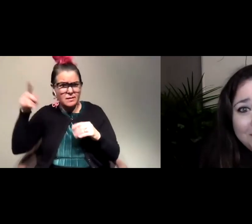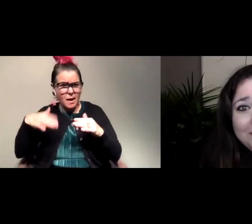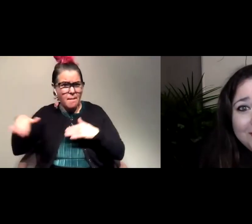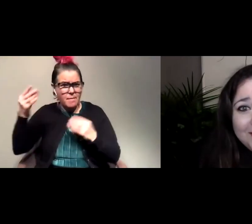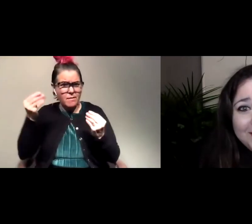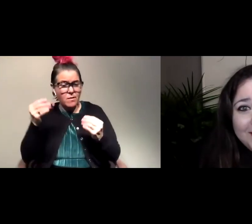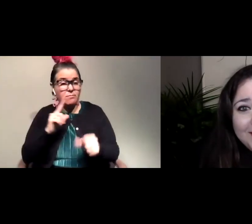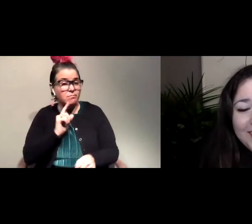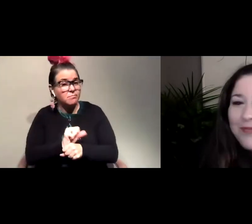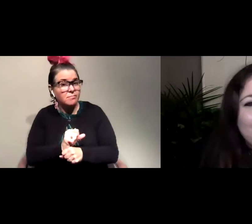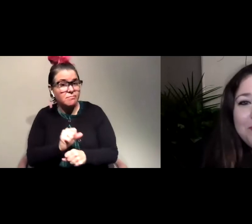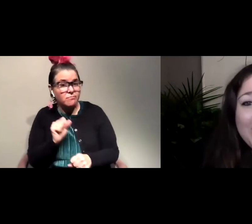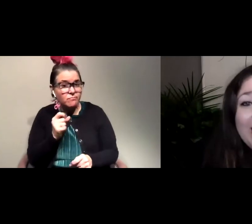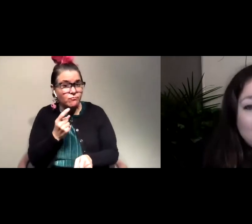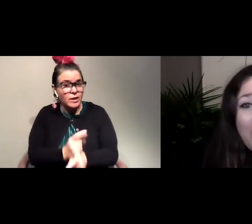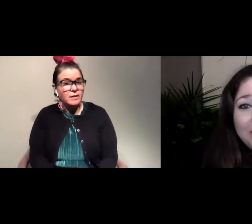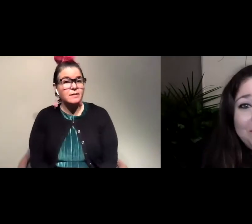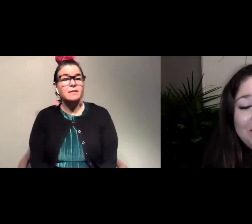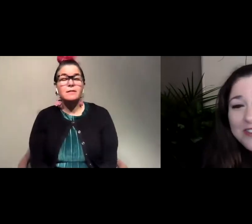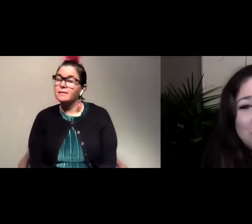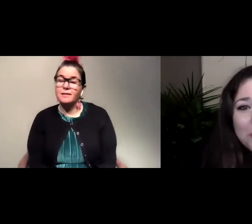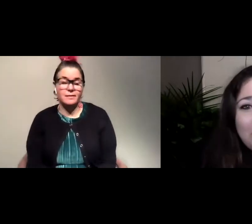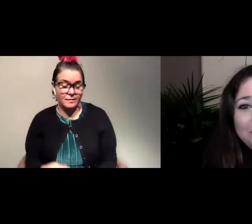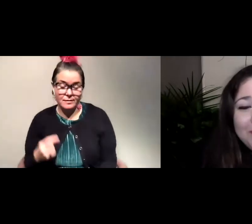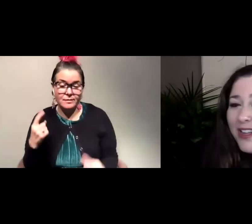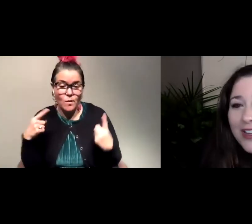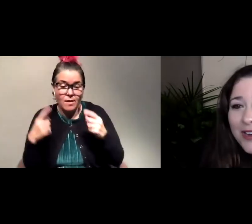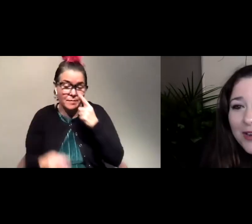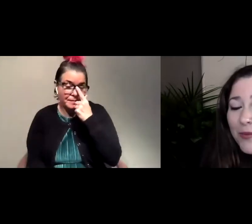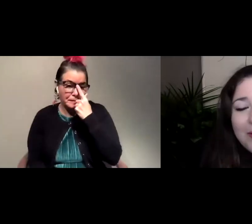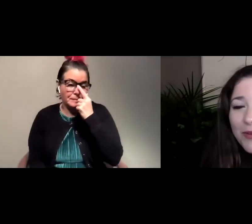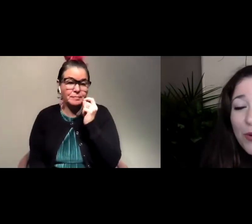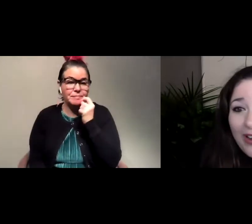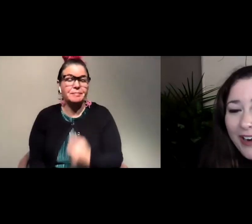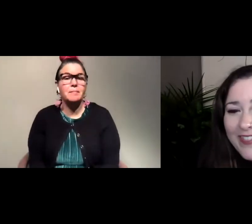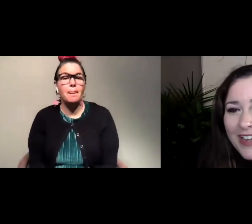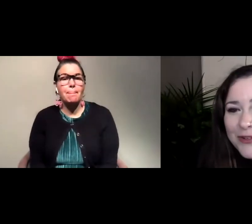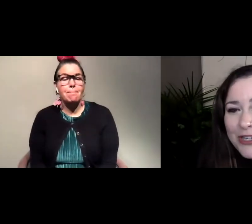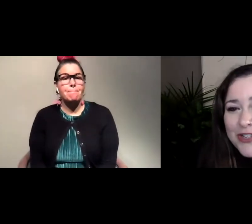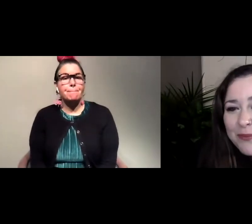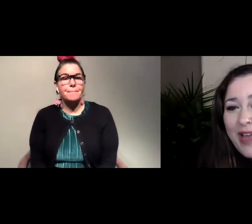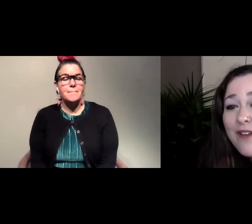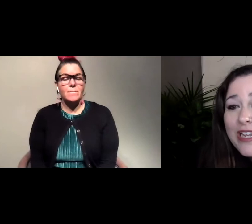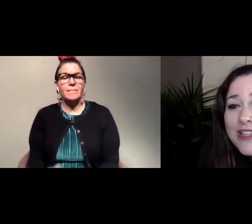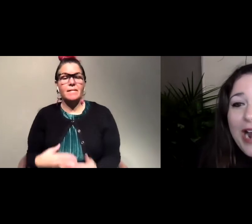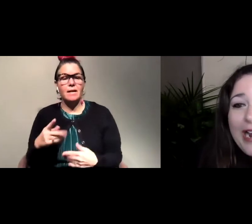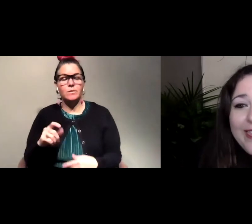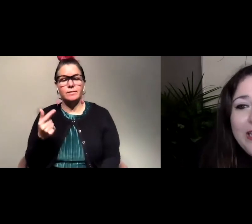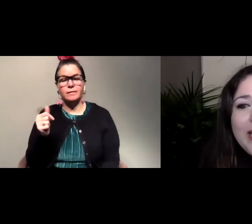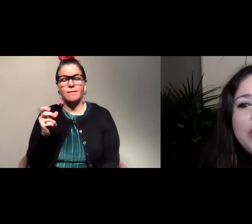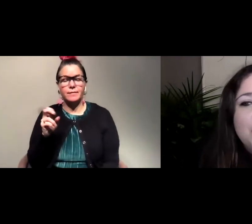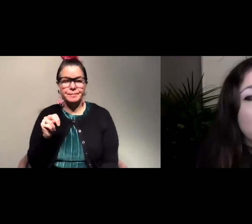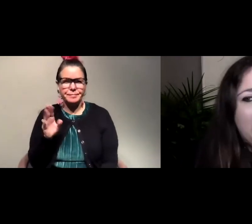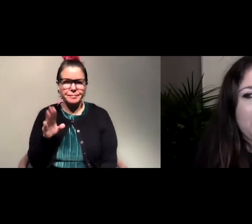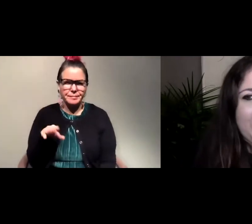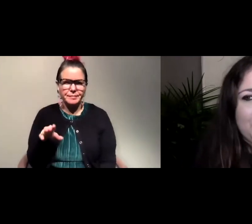it turns out they were. That is wild. That's so cool. Cool. All right. The next question is from Gavin. Is there anything